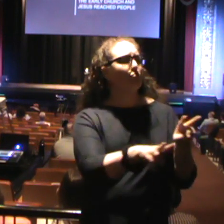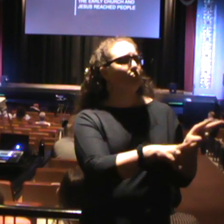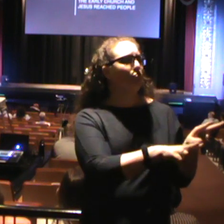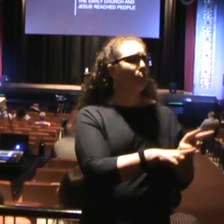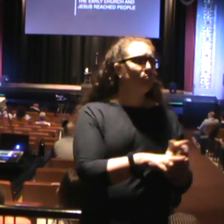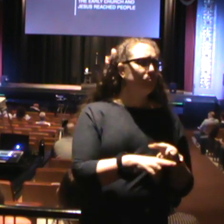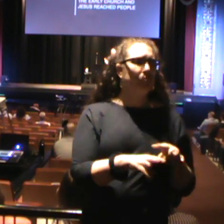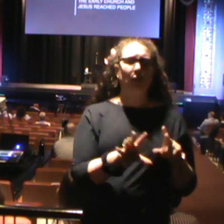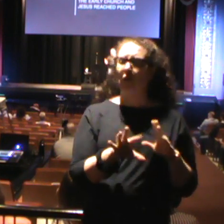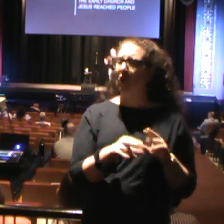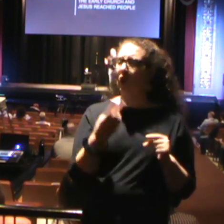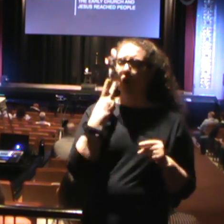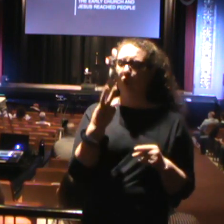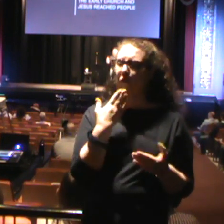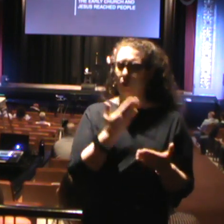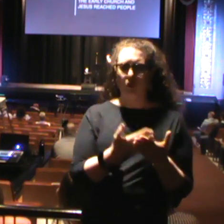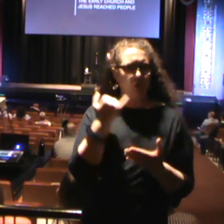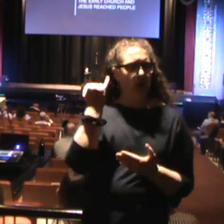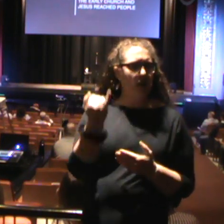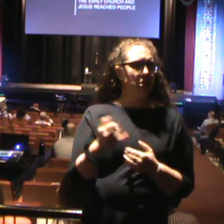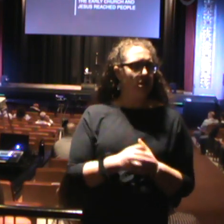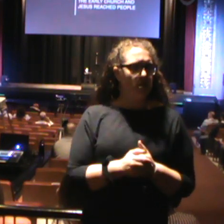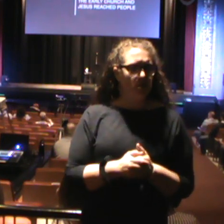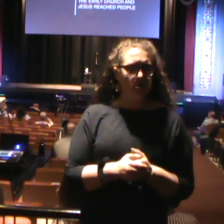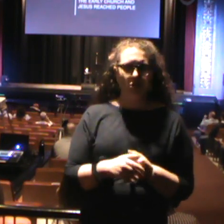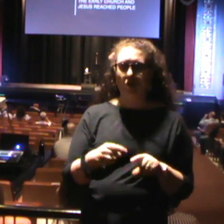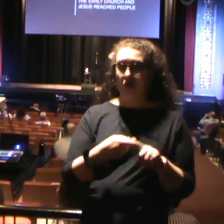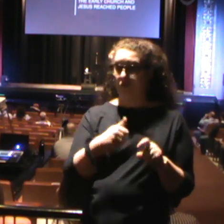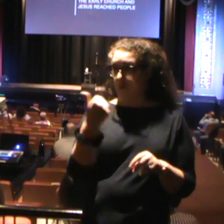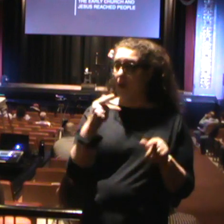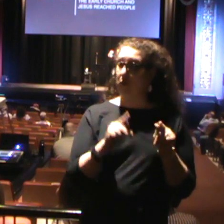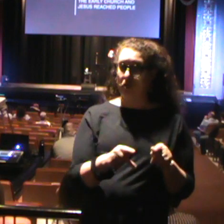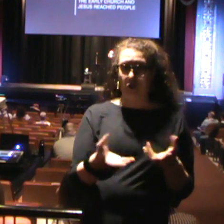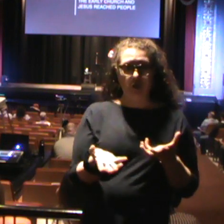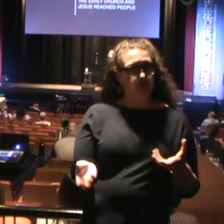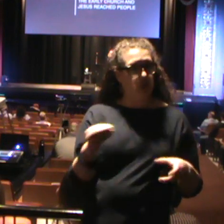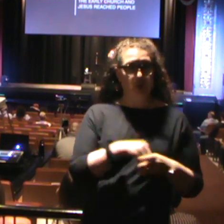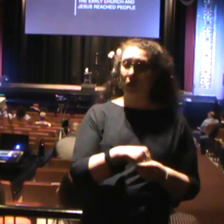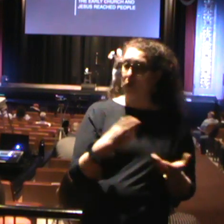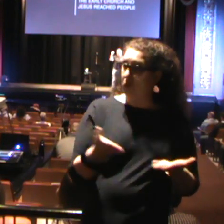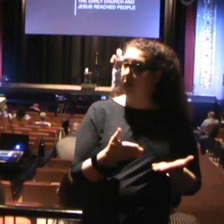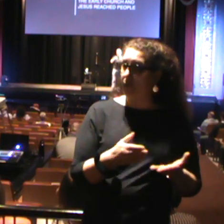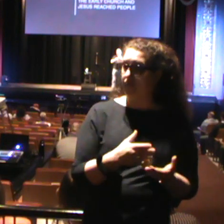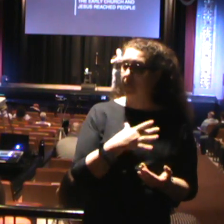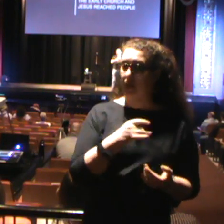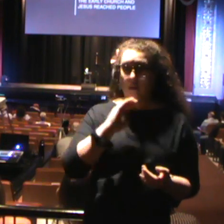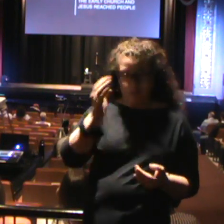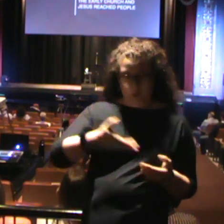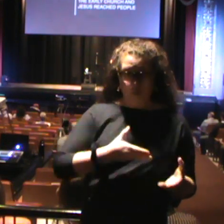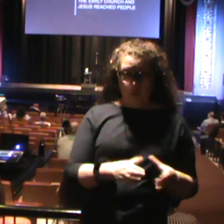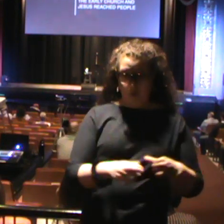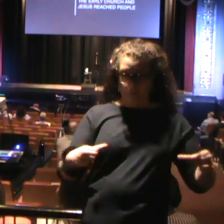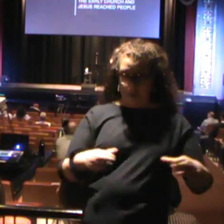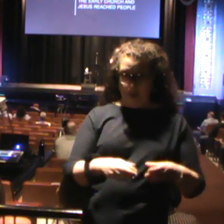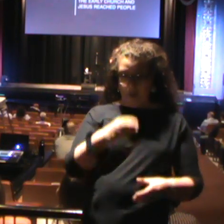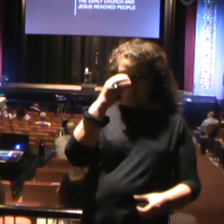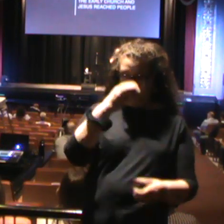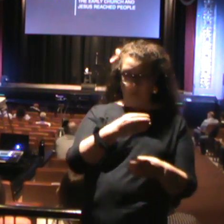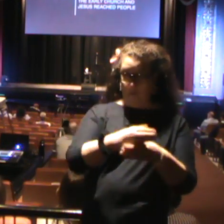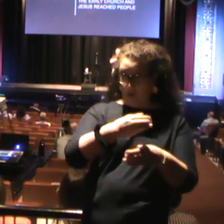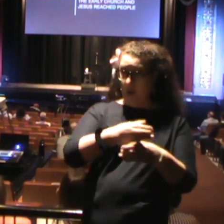As matter of fact, if you're here, or if you ever come in for the first time, and you've got that little welcome bag, the welcome bag with a little tumbler